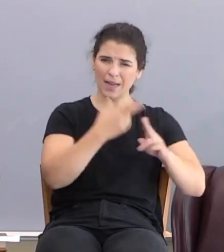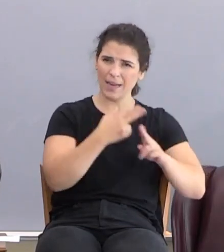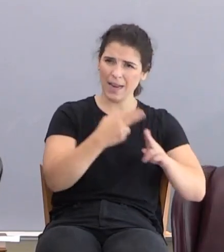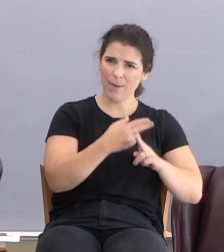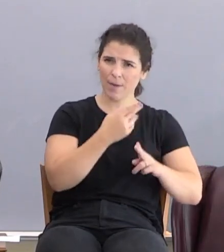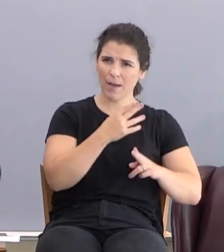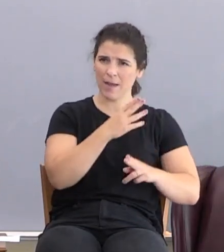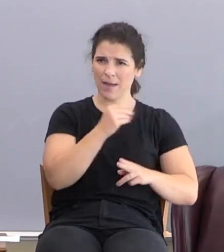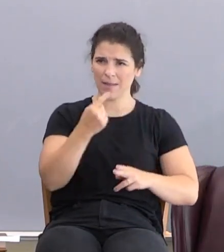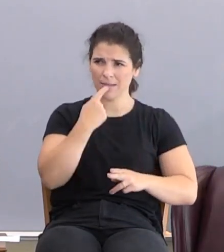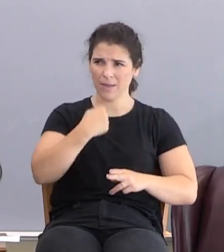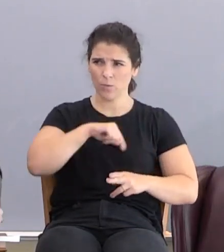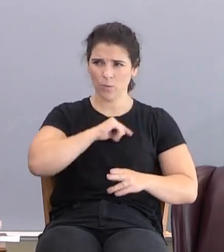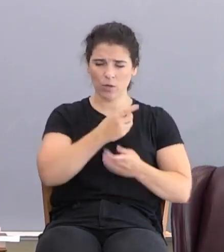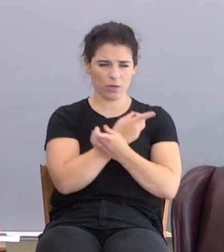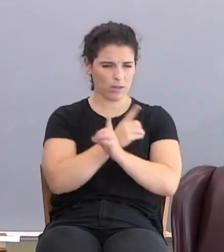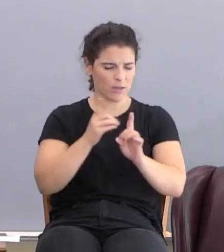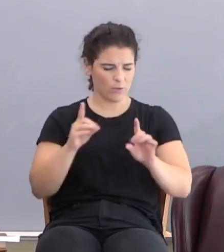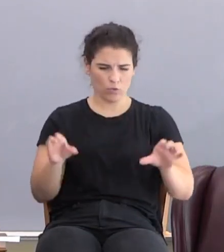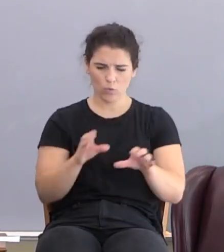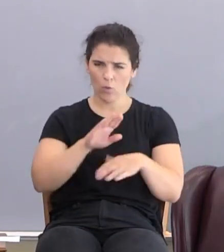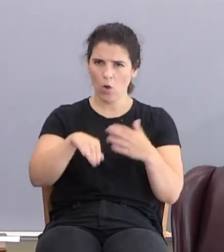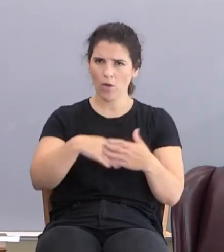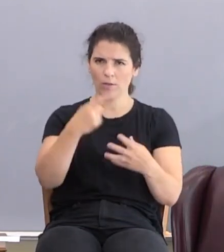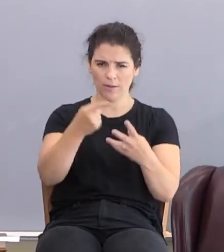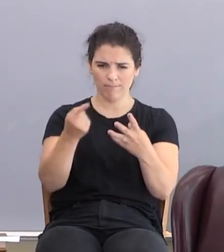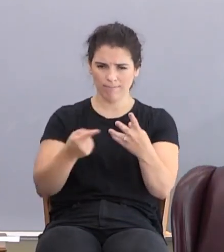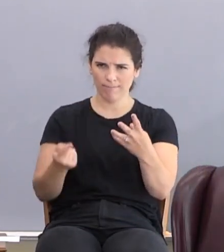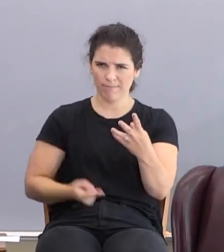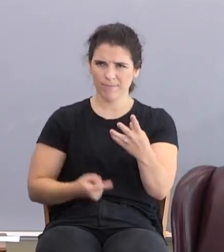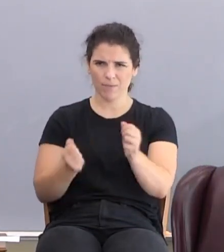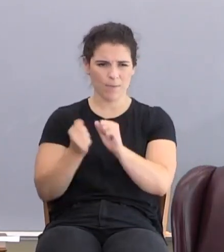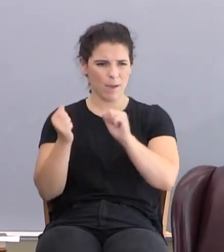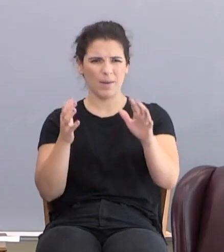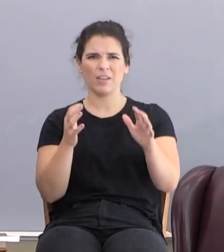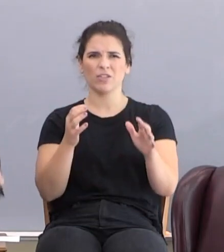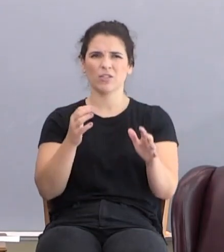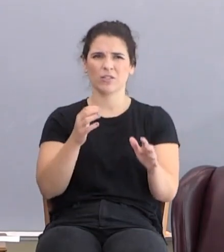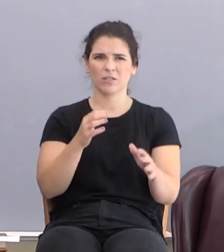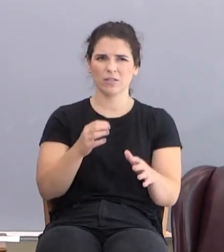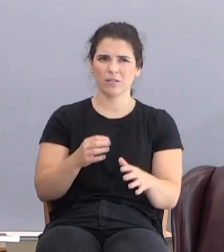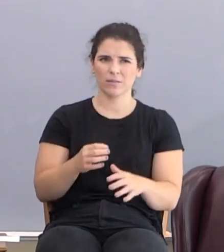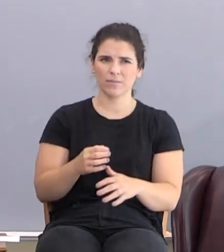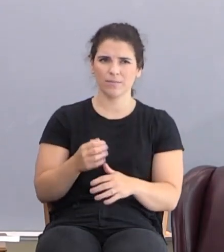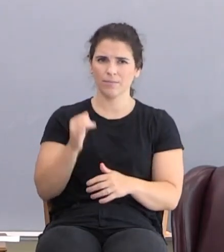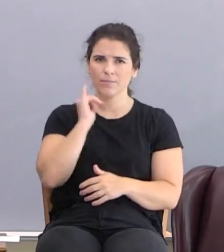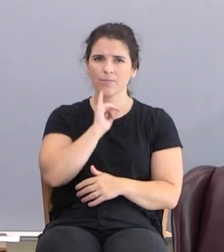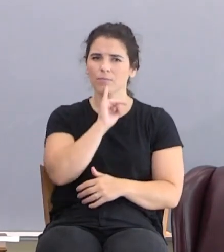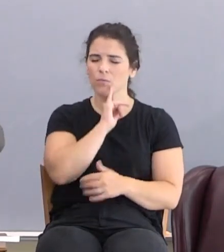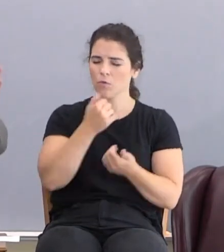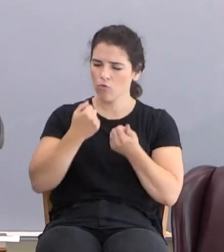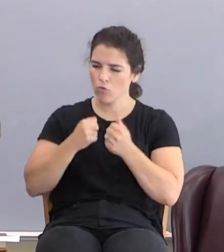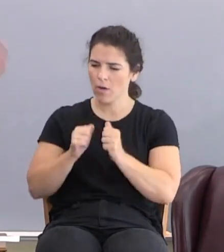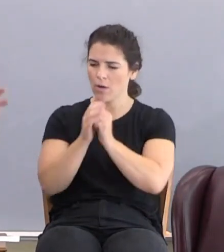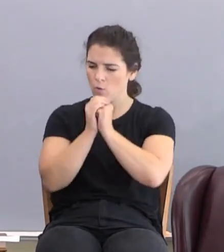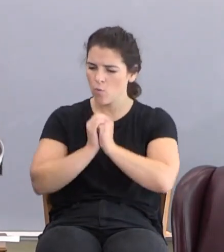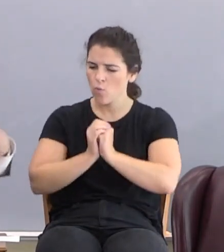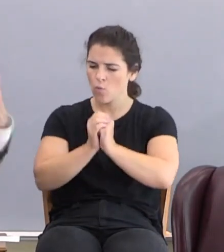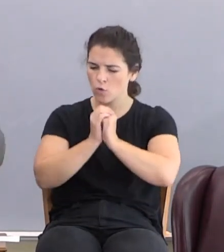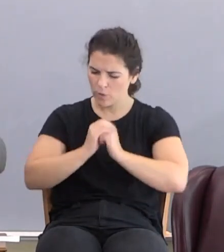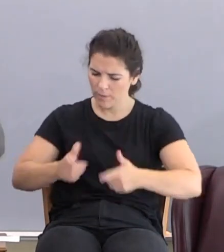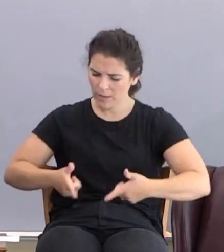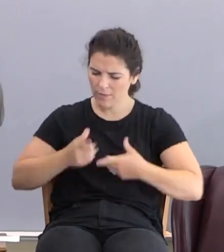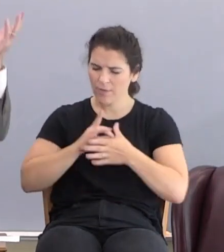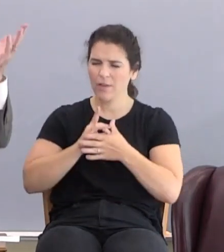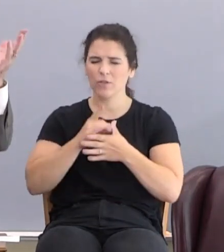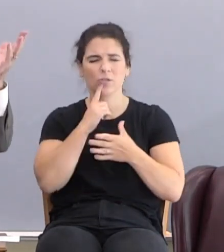we are delivered to do all these abominations? That's what Israel's doing. They're trying to worship, walk in the flesh, do all this, and then